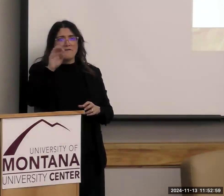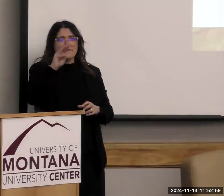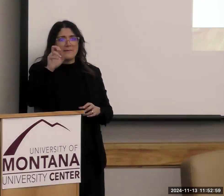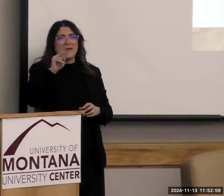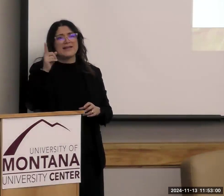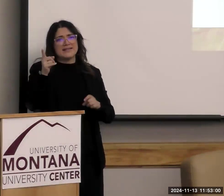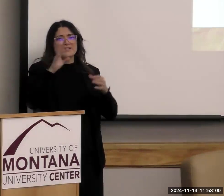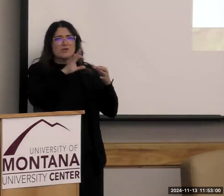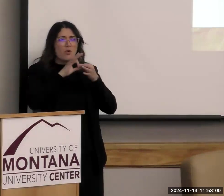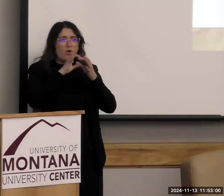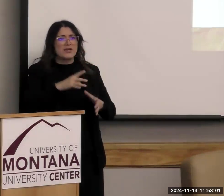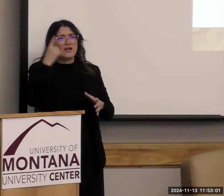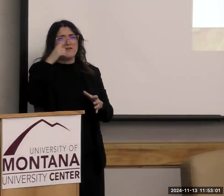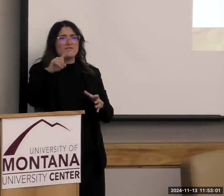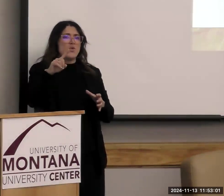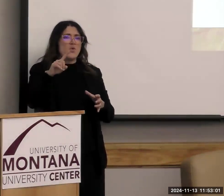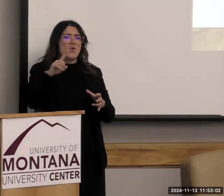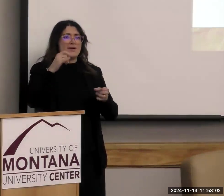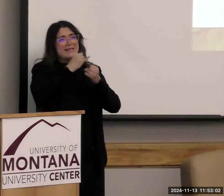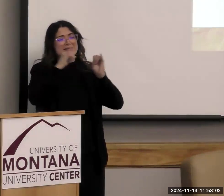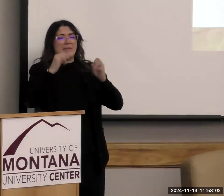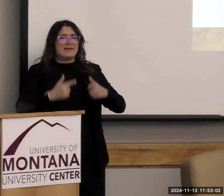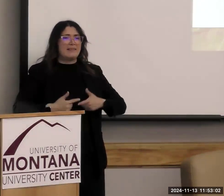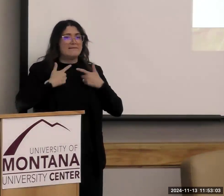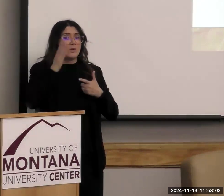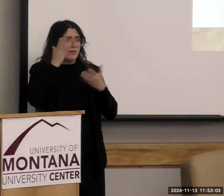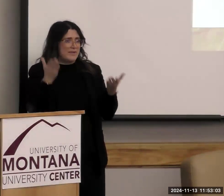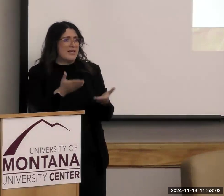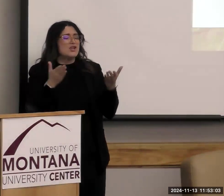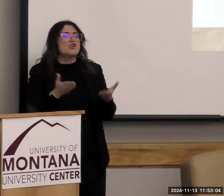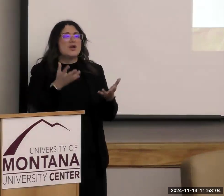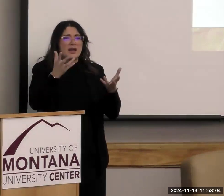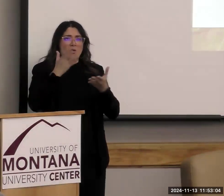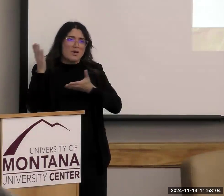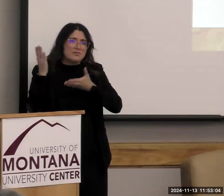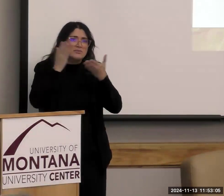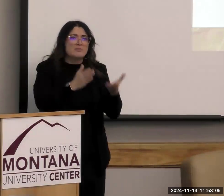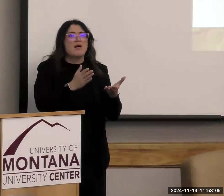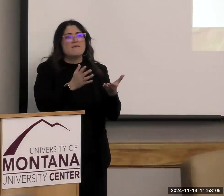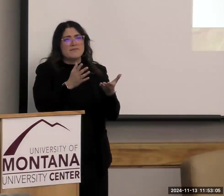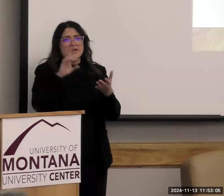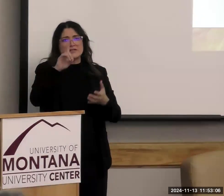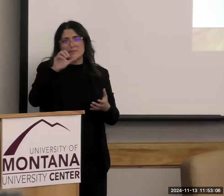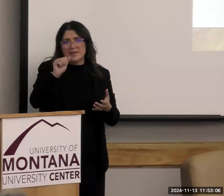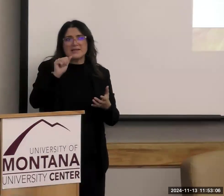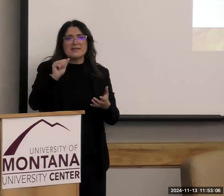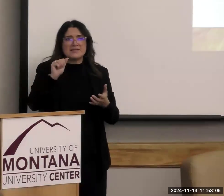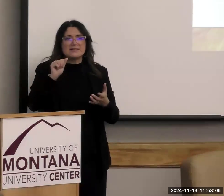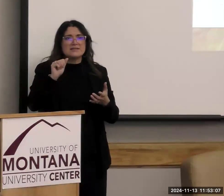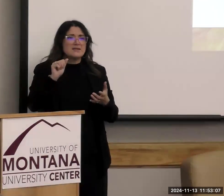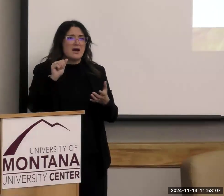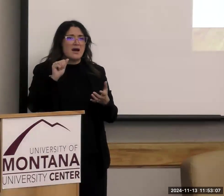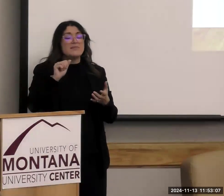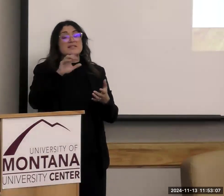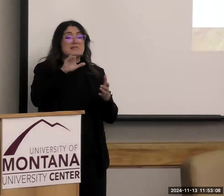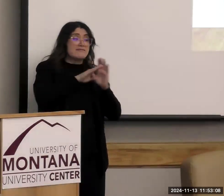going to be here. And I want to bring forward the Developmental Disabilities Council in terms of trying to really organize with us for some of